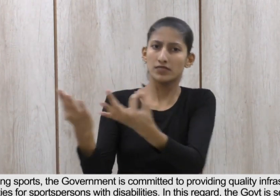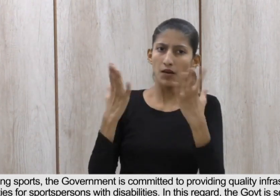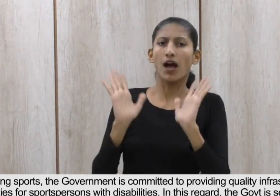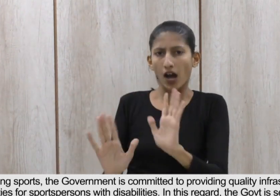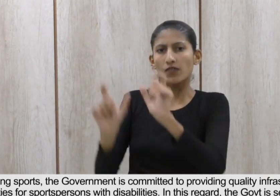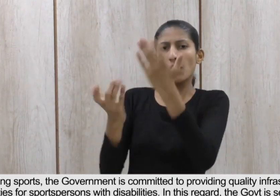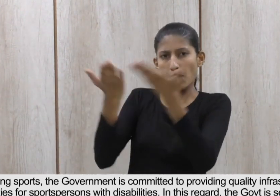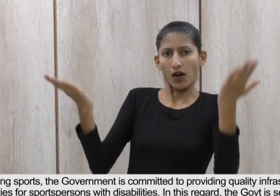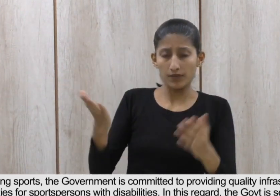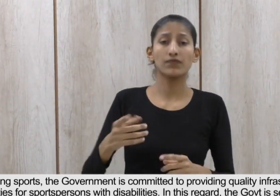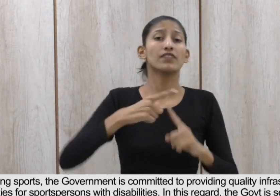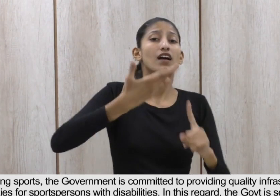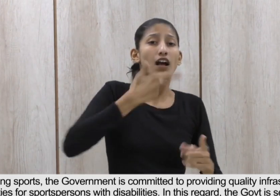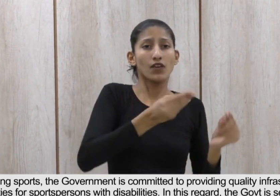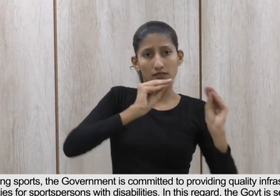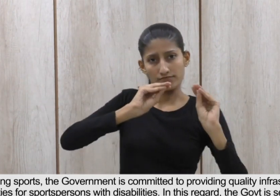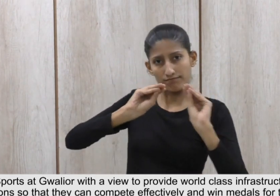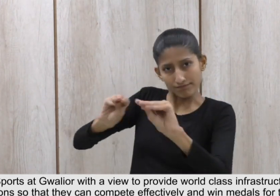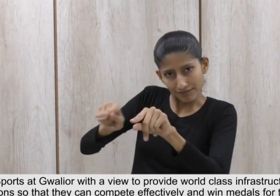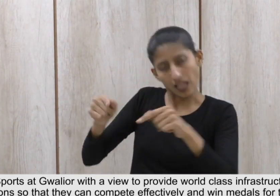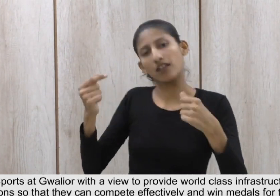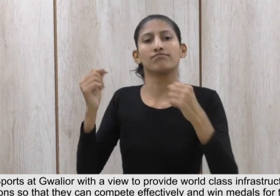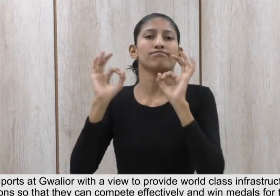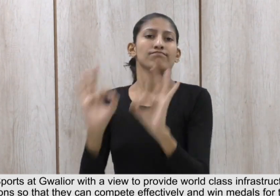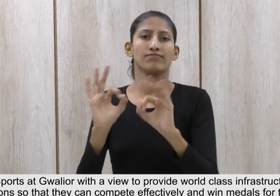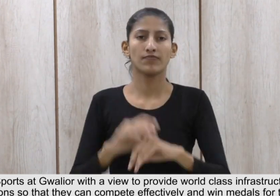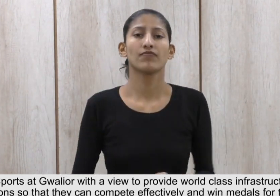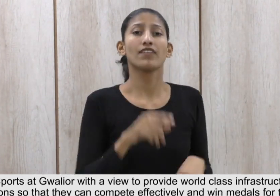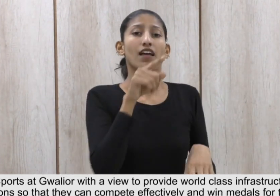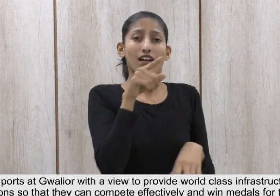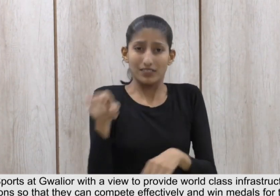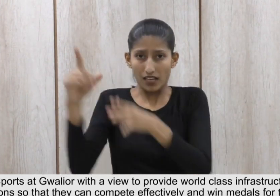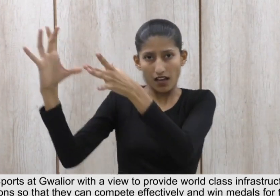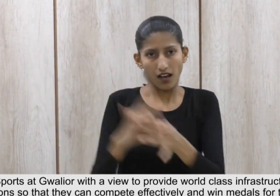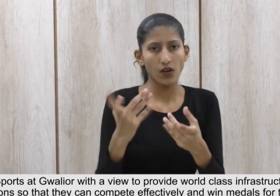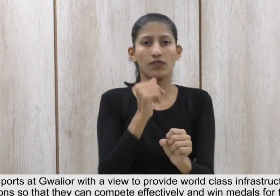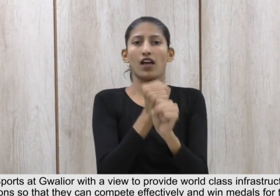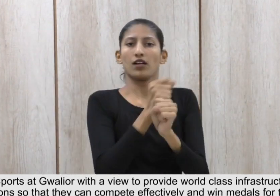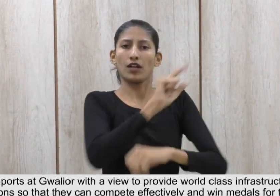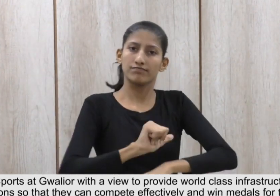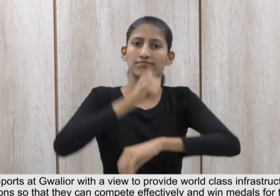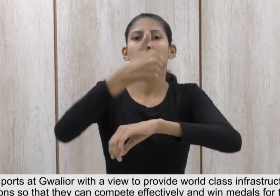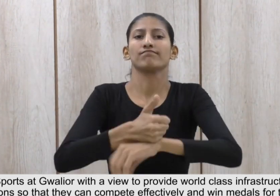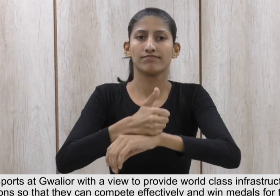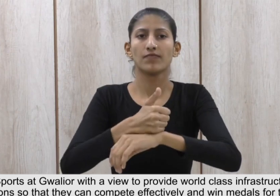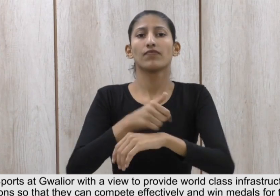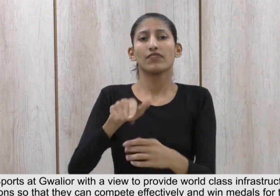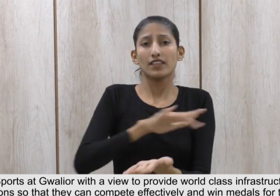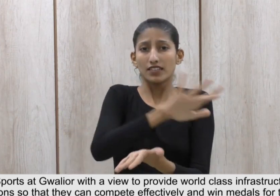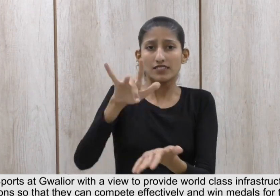this regard, the Government is setting up a Centre for Disability Sports at Gwalior with a view to provide world-class infrastructure